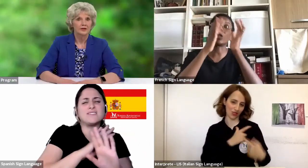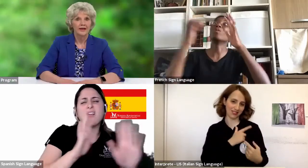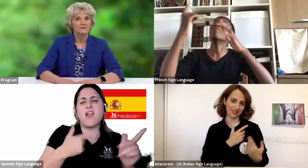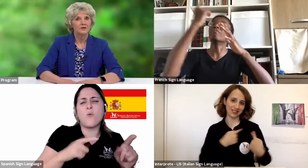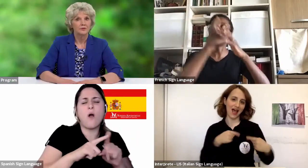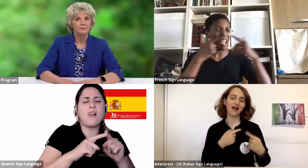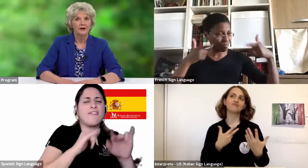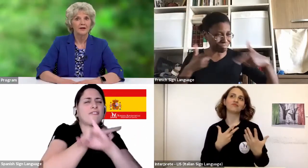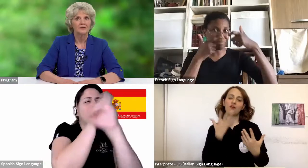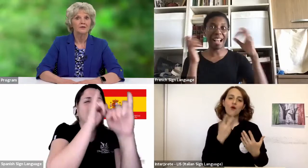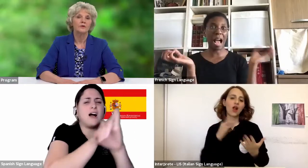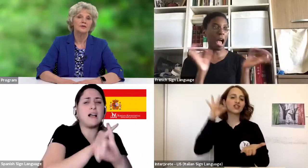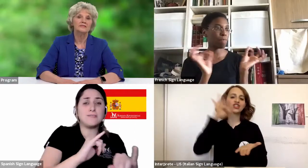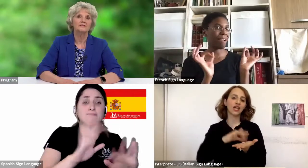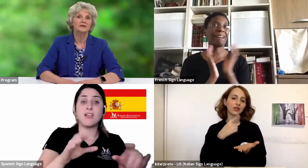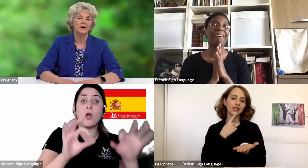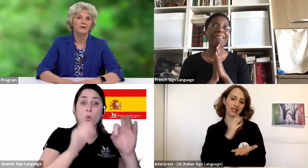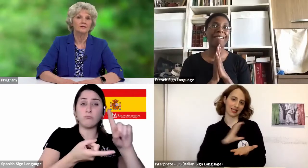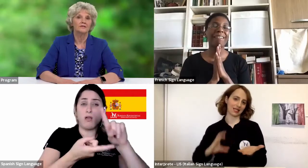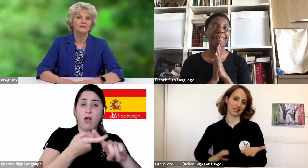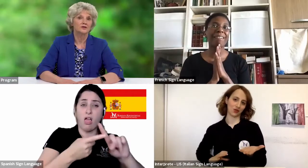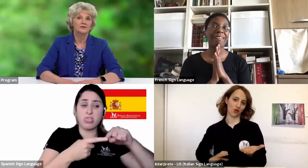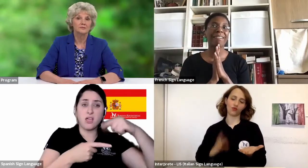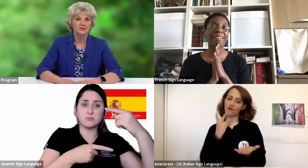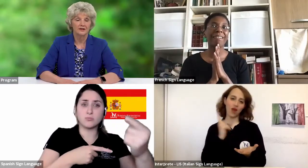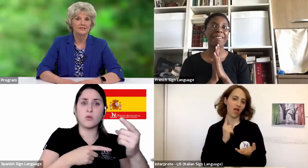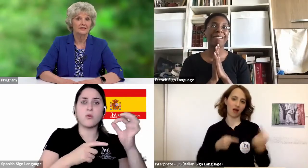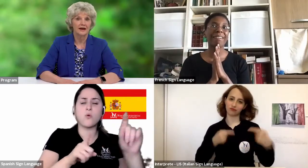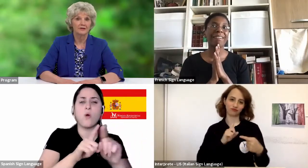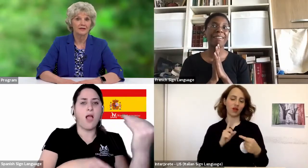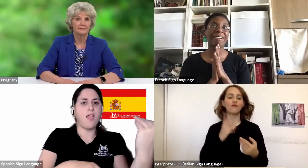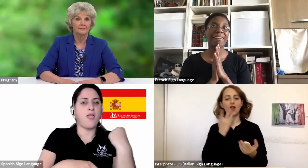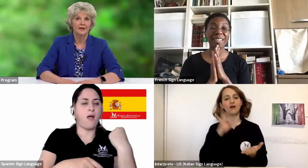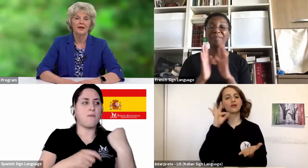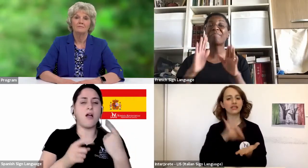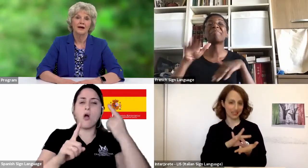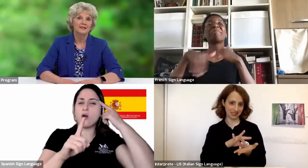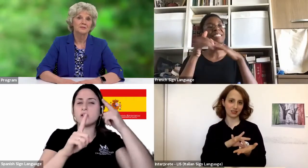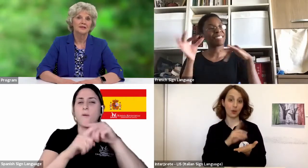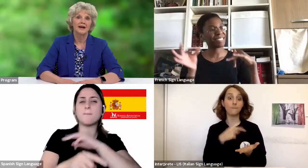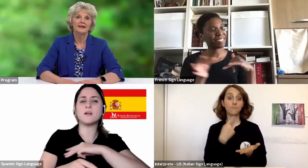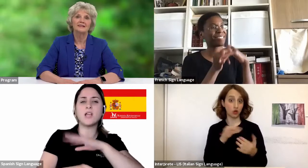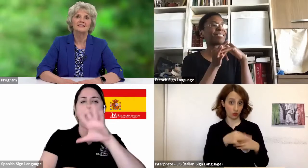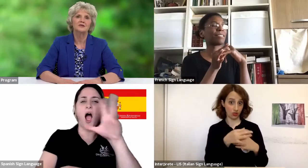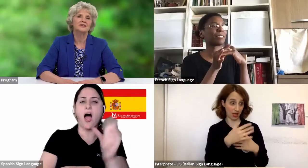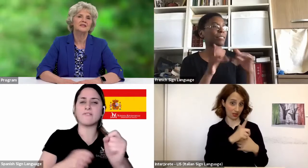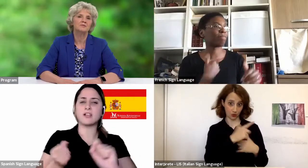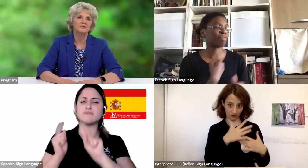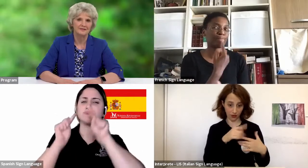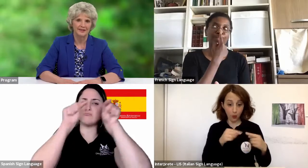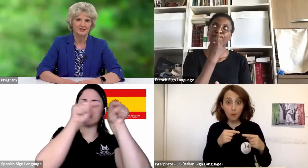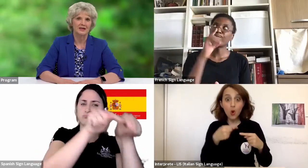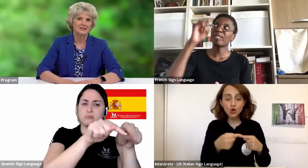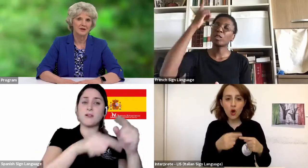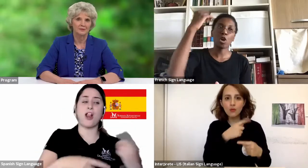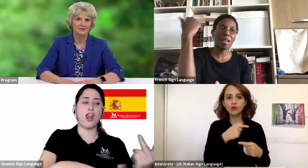Shortly after we were married, we received a call to serve as missionaries in Africa. My husband and I considered it a